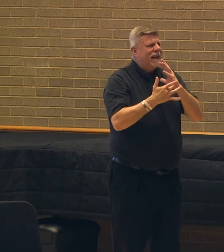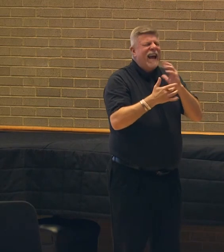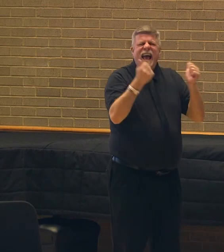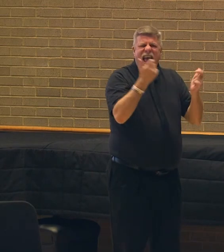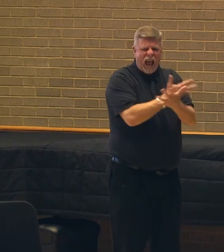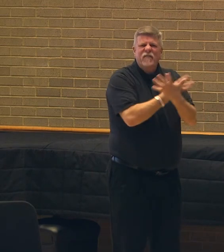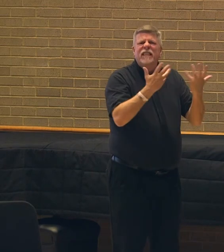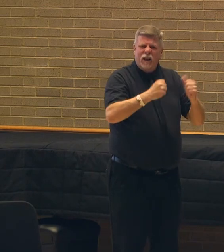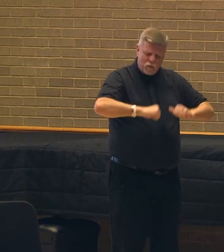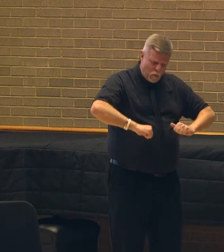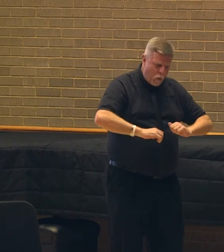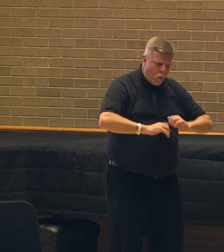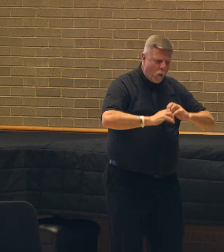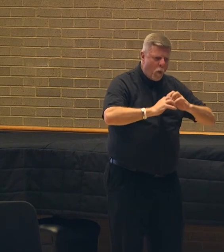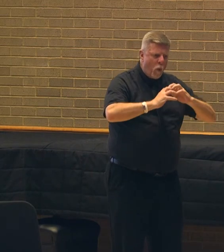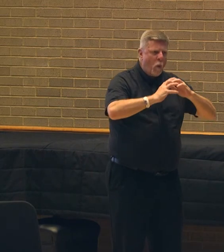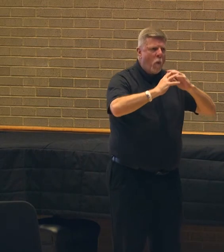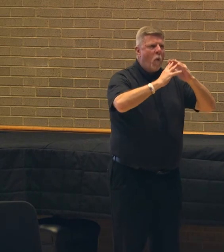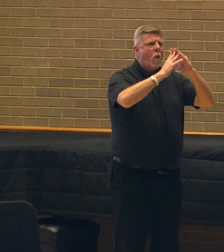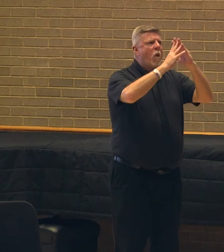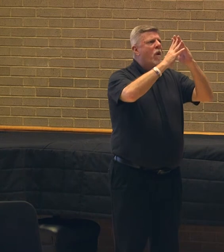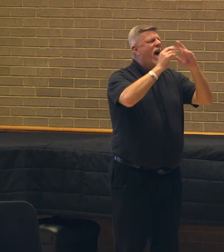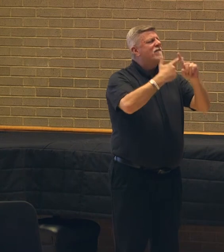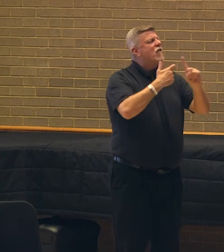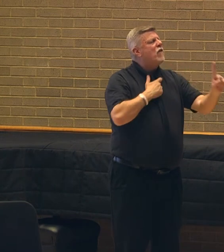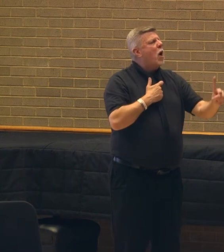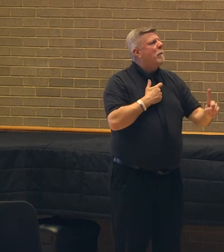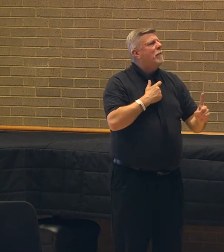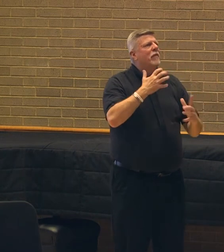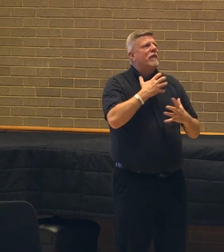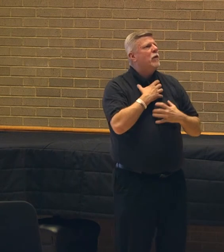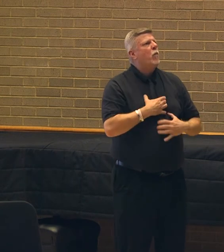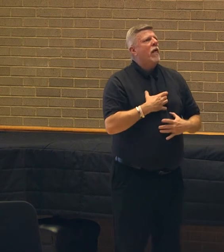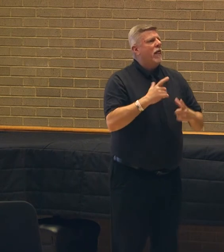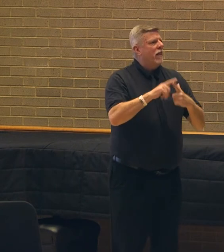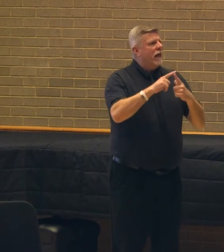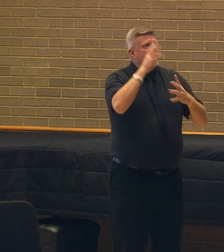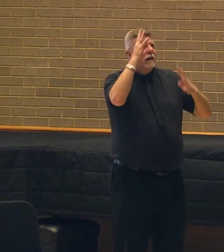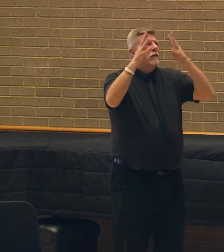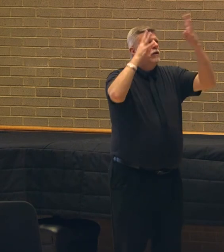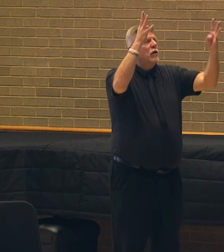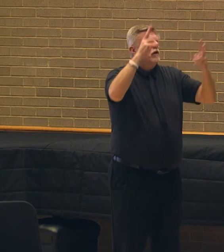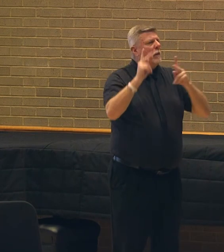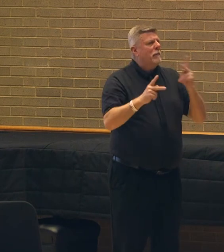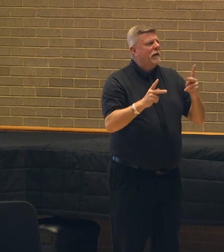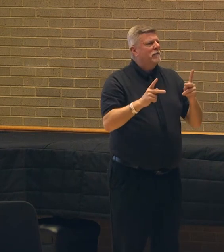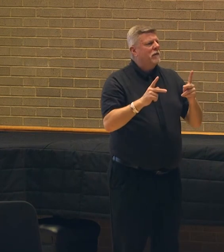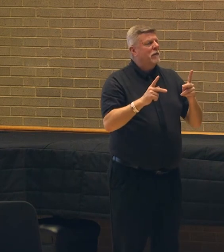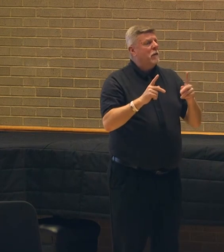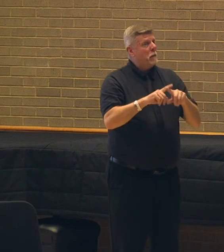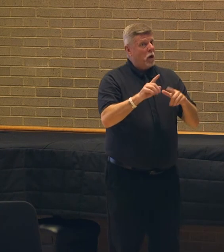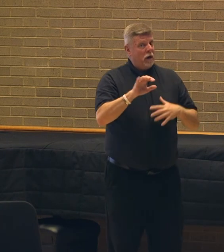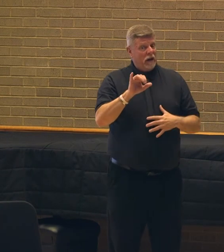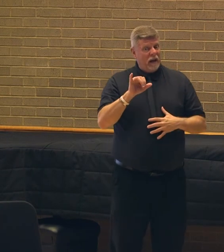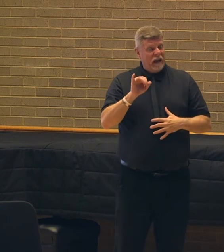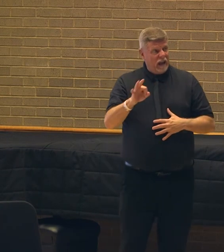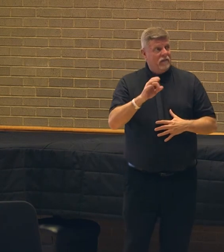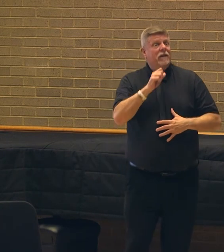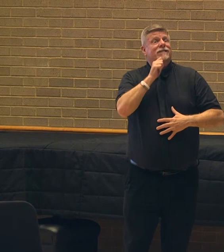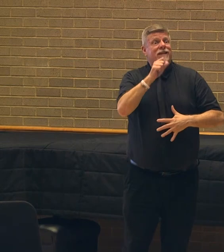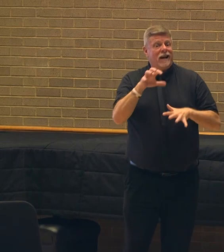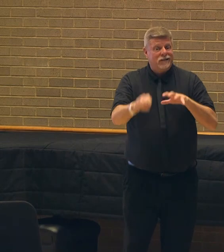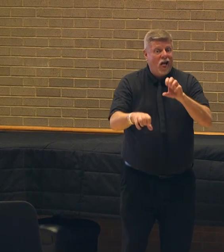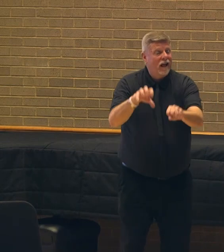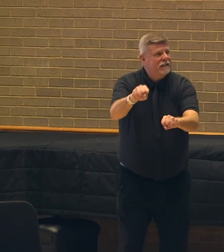emerged through the will and ingenuity of human invention, one way or another. But had we not been colonized, we would have the foundations